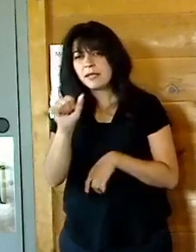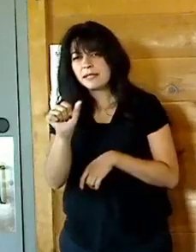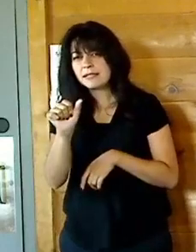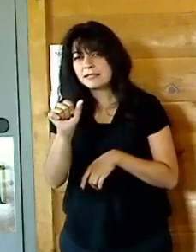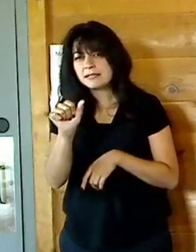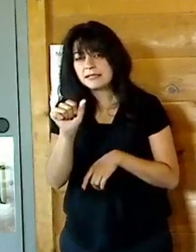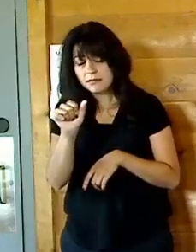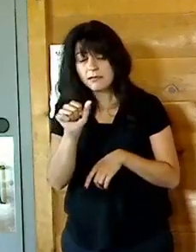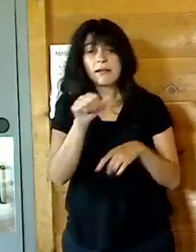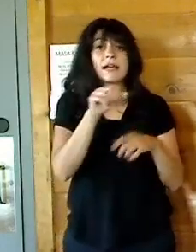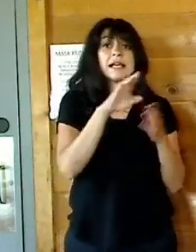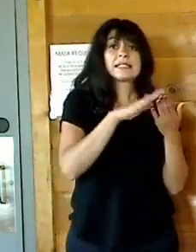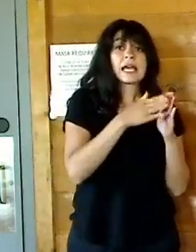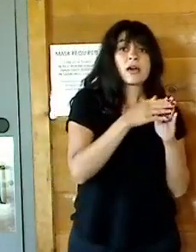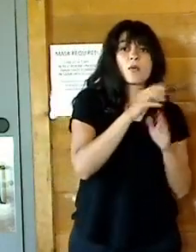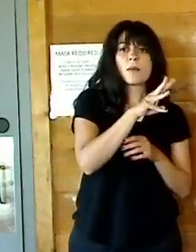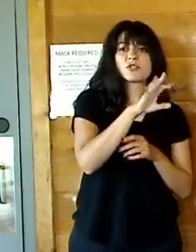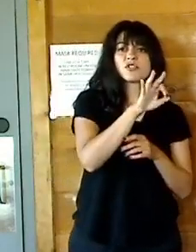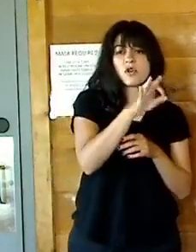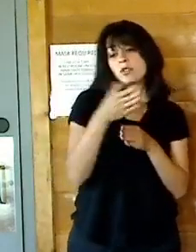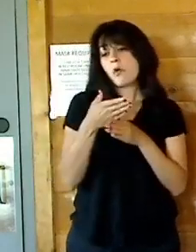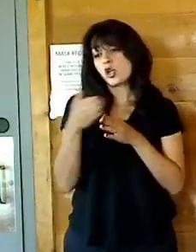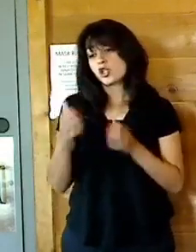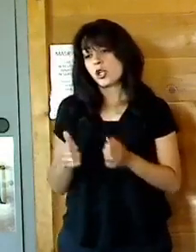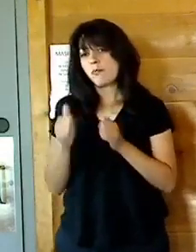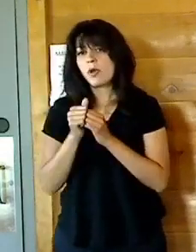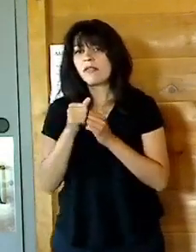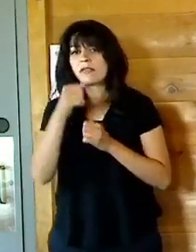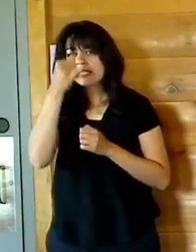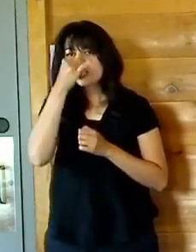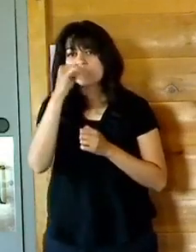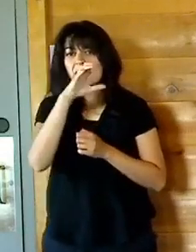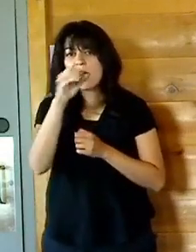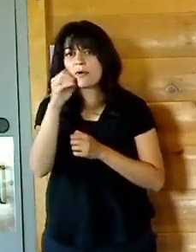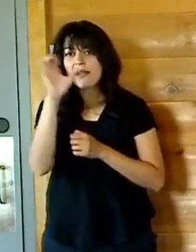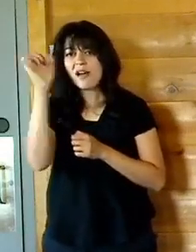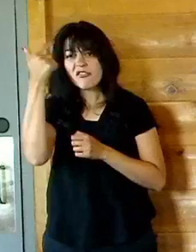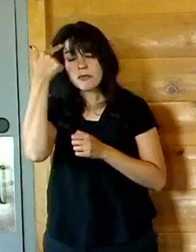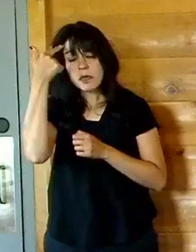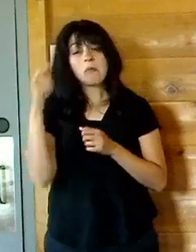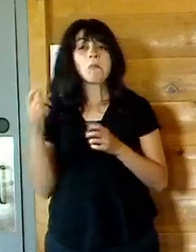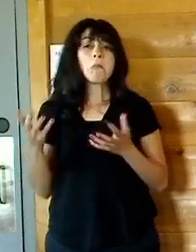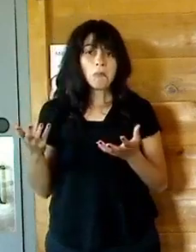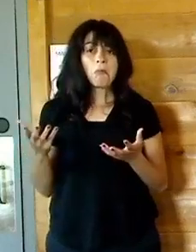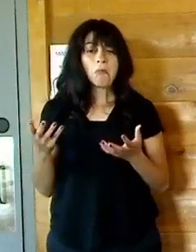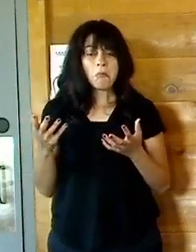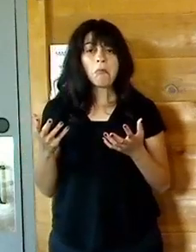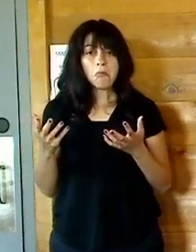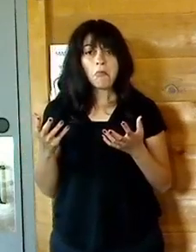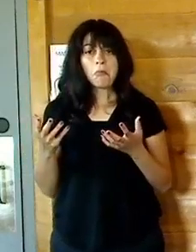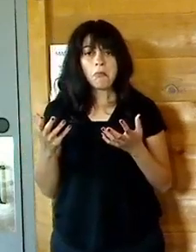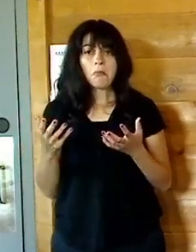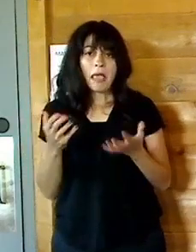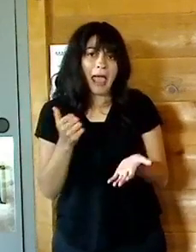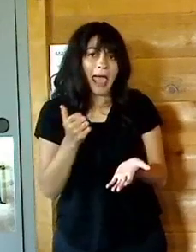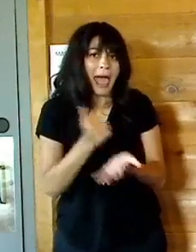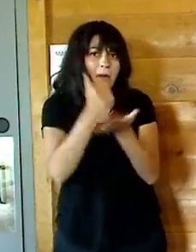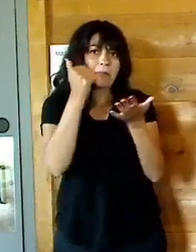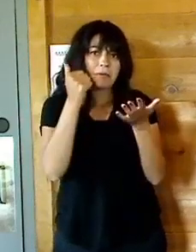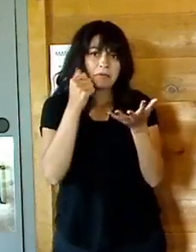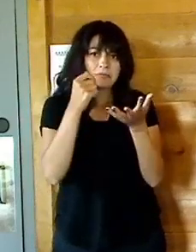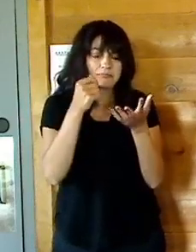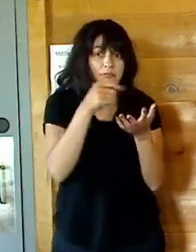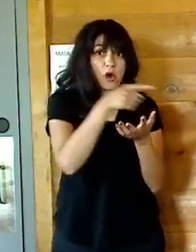And ultimately the town of Wappinger in partnership with Dutchess County government was able to allow Bettina's dream to become reality